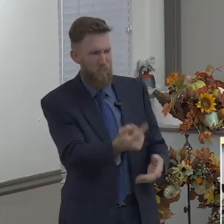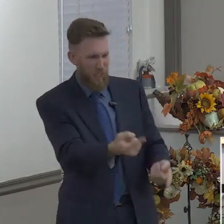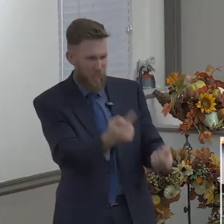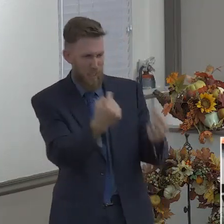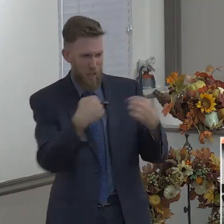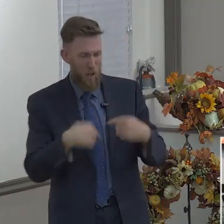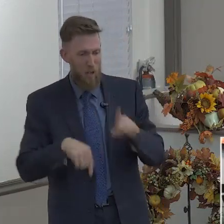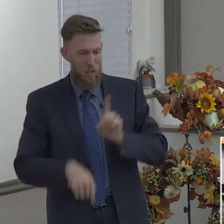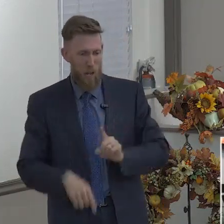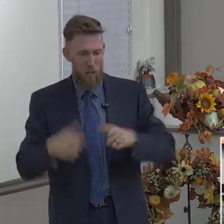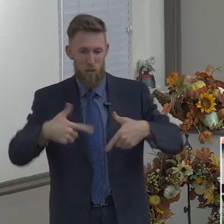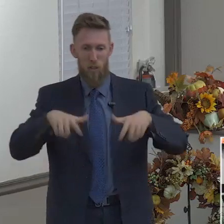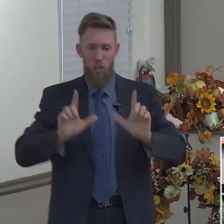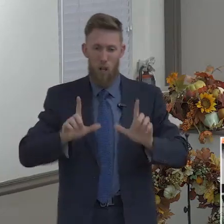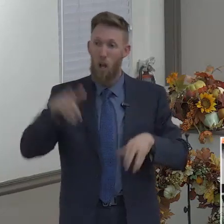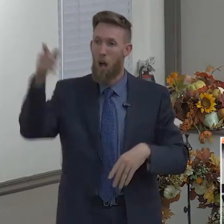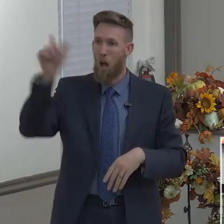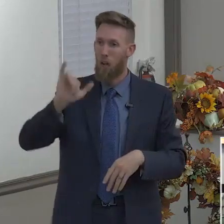other side of the handle there.